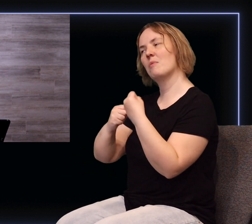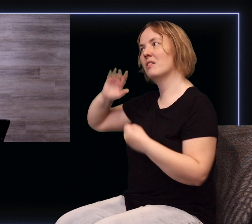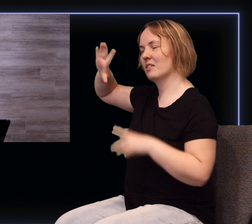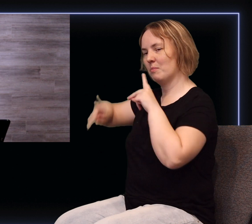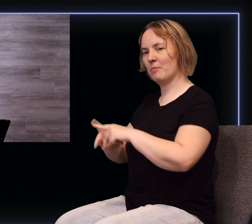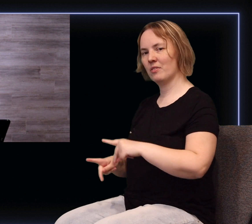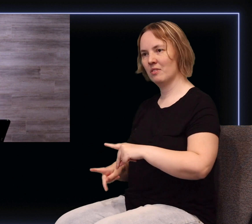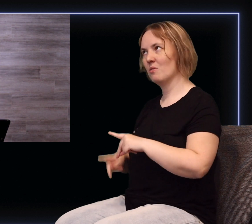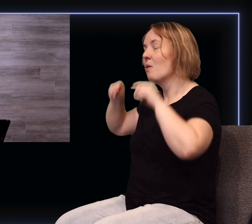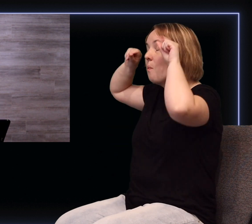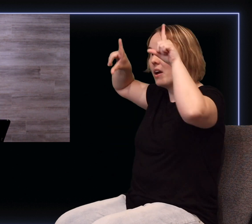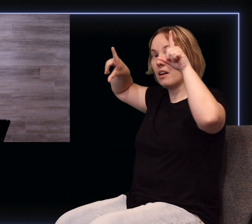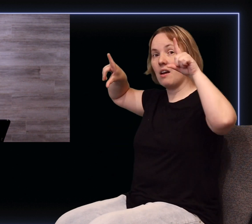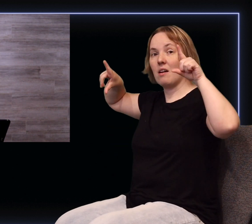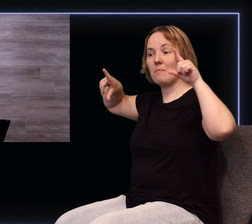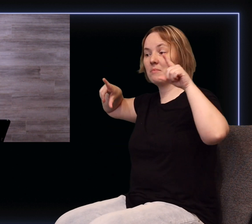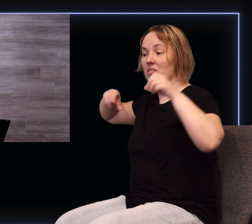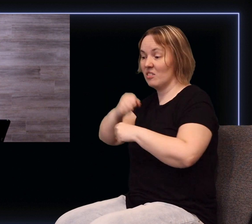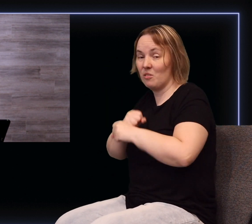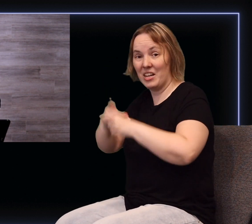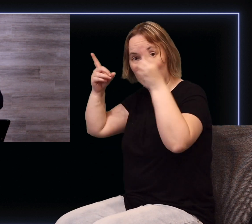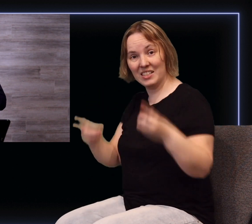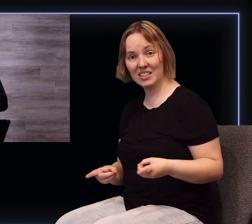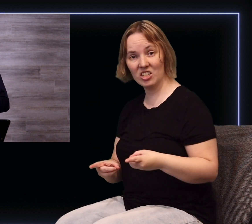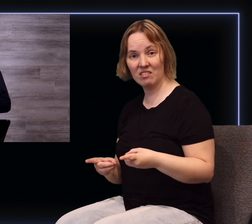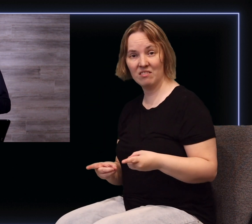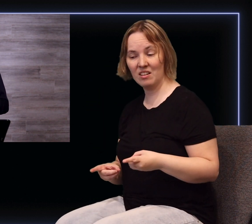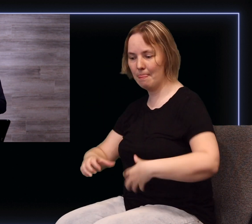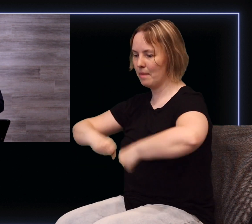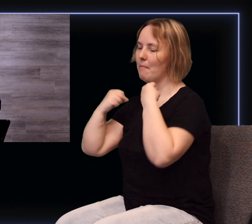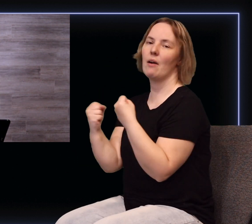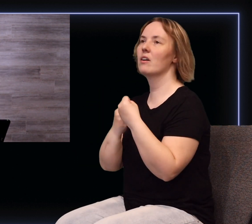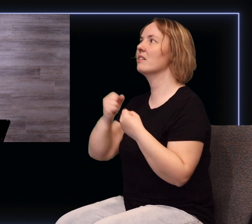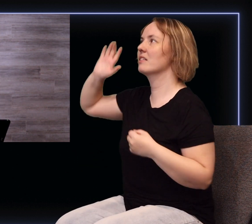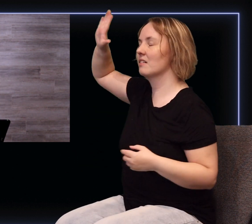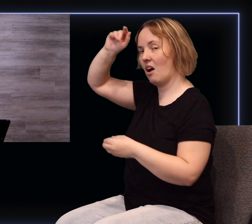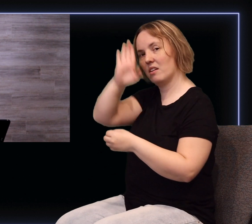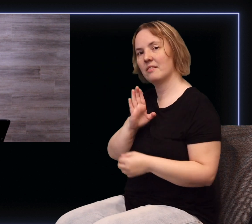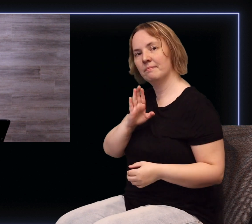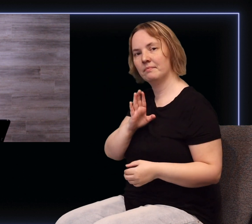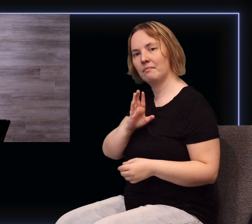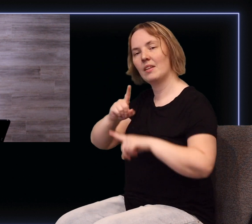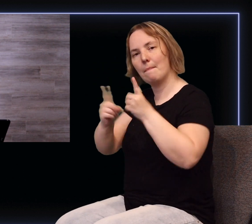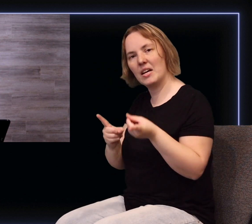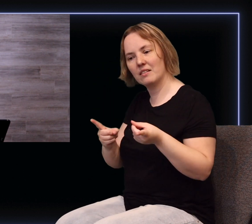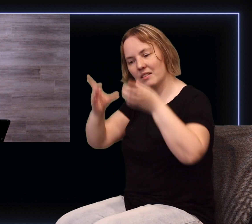because they're making that decision the power is God's but the determination to possess it is